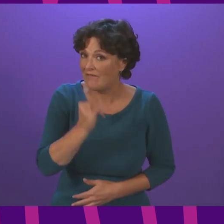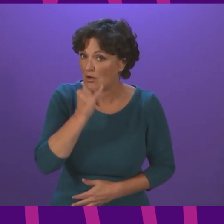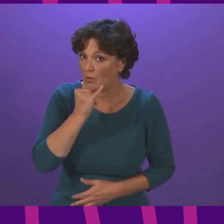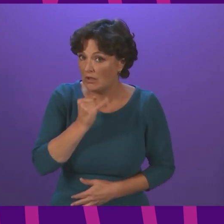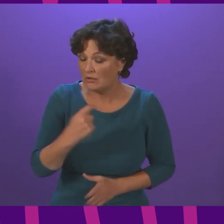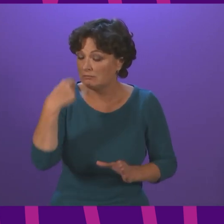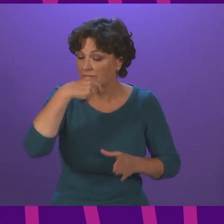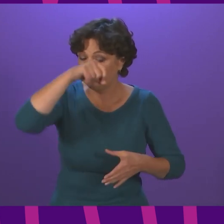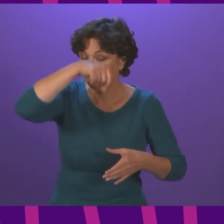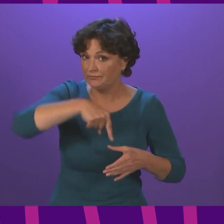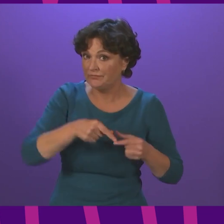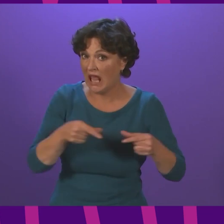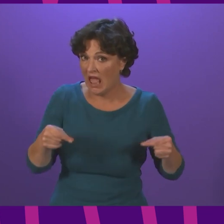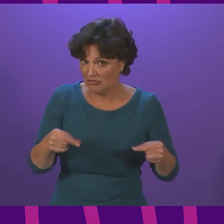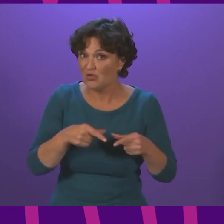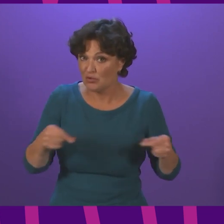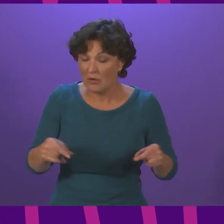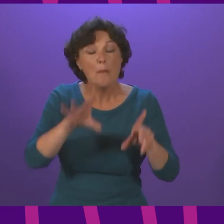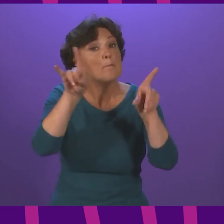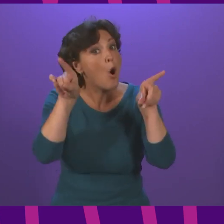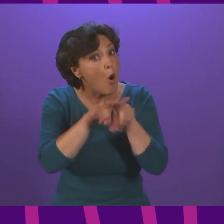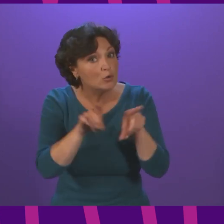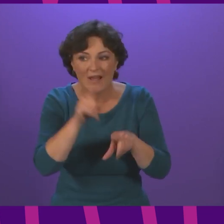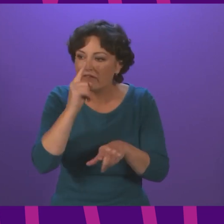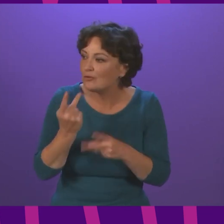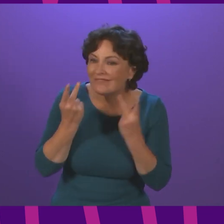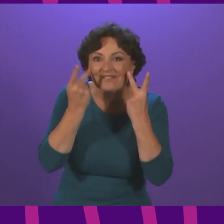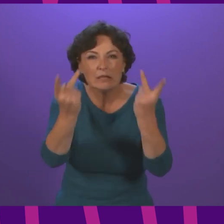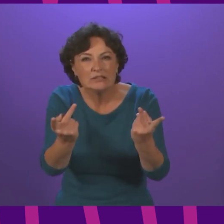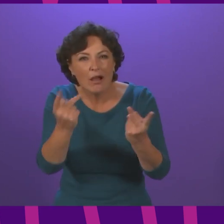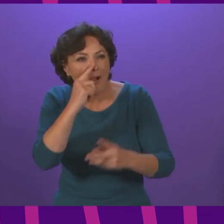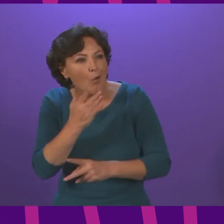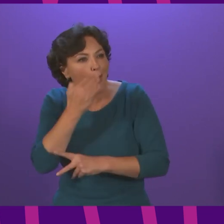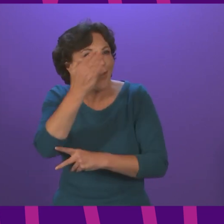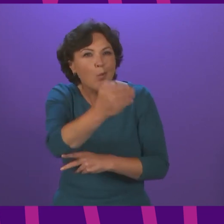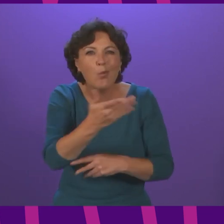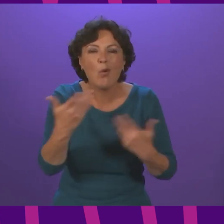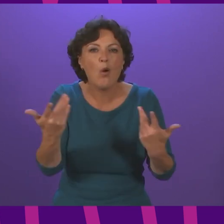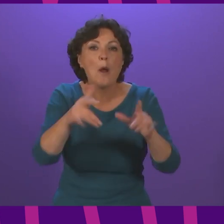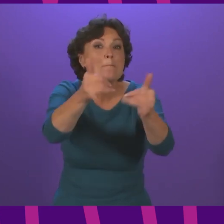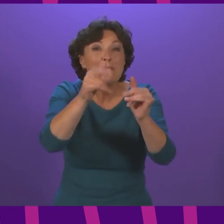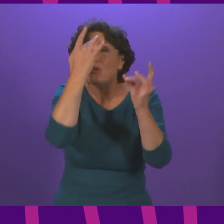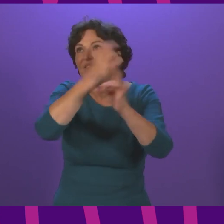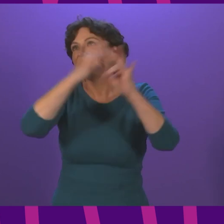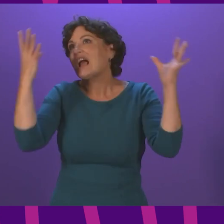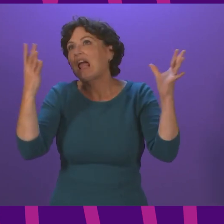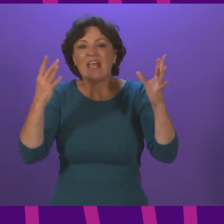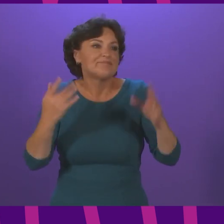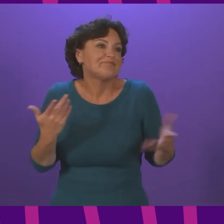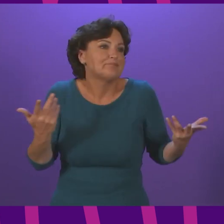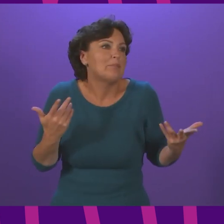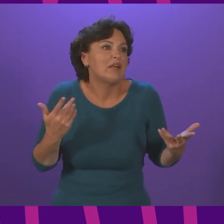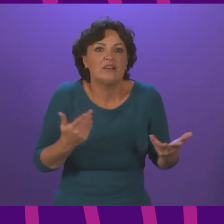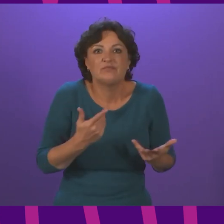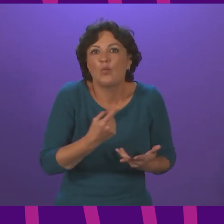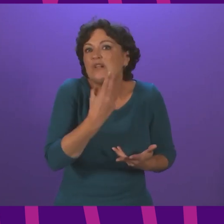to do that and in addition to do that before you perhaps go somewhere or if you forget to do it once or twice a week do it if you're due to